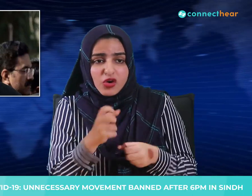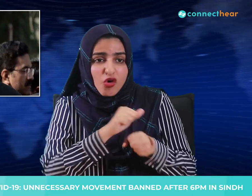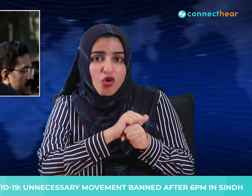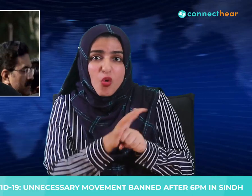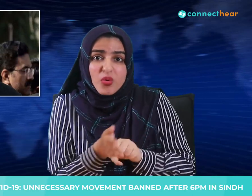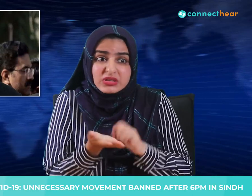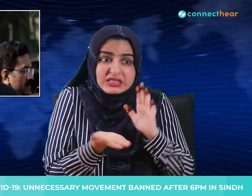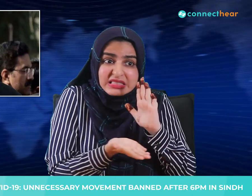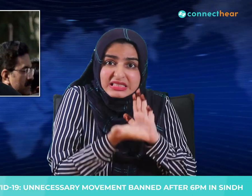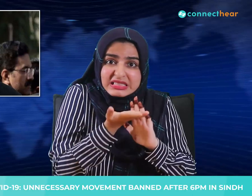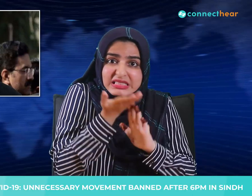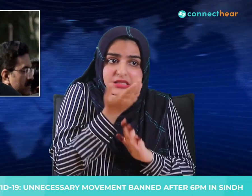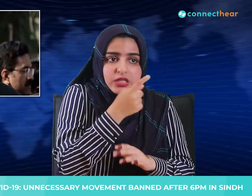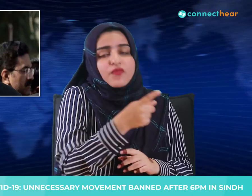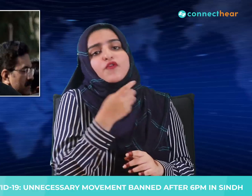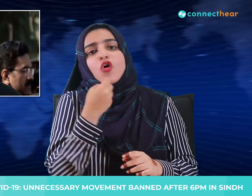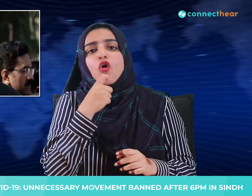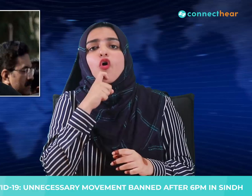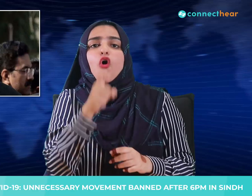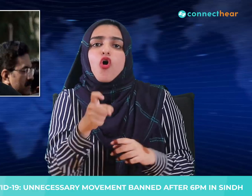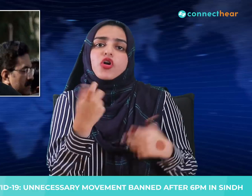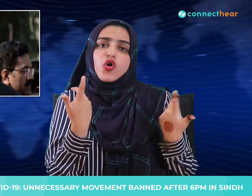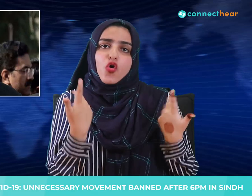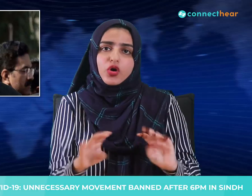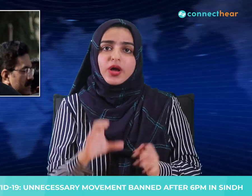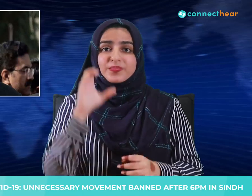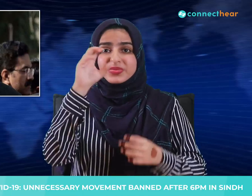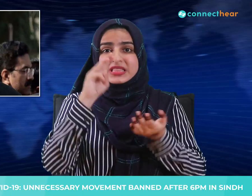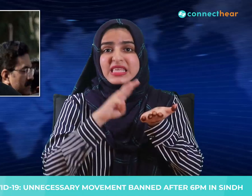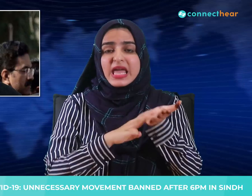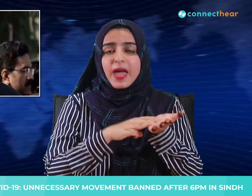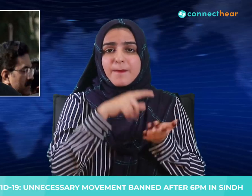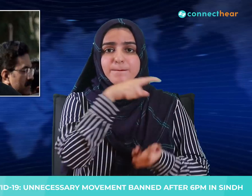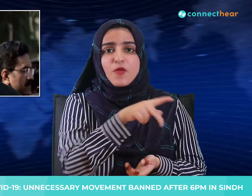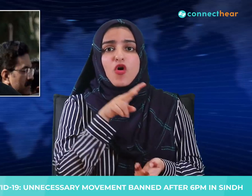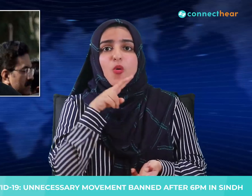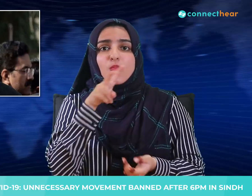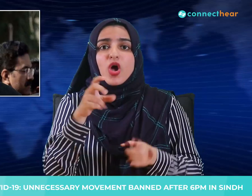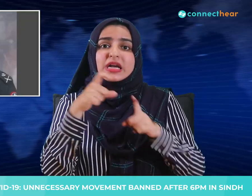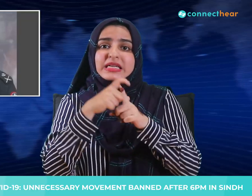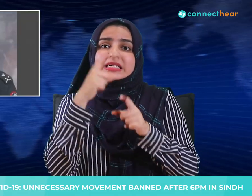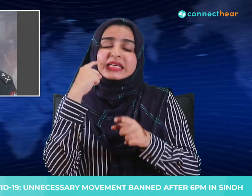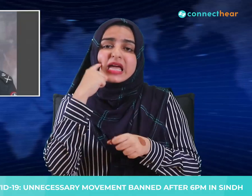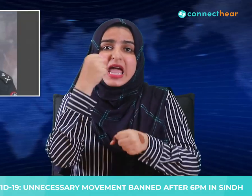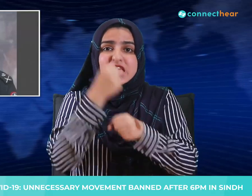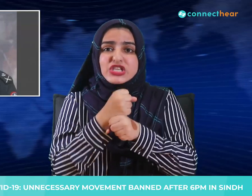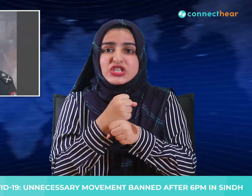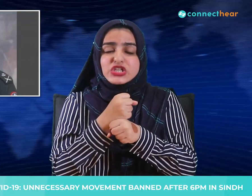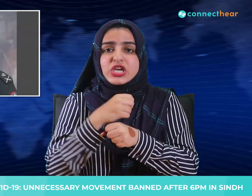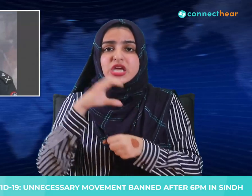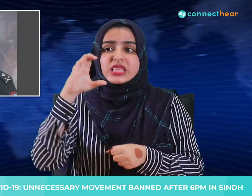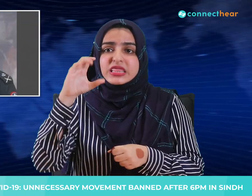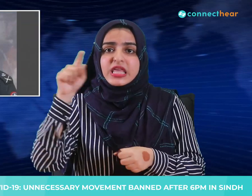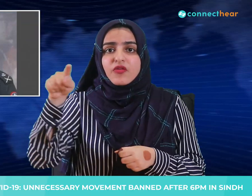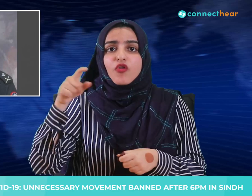reviewing the latest pandemic situation. CM Shah directed the additional IG police and Commissioner